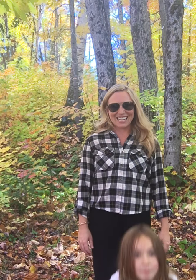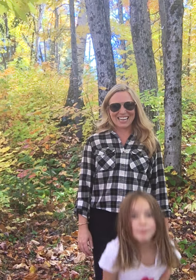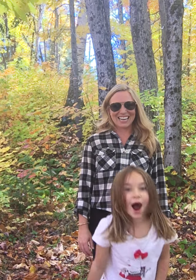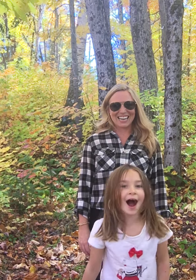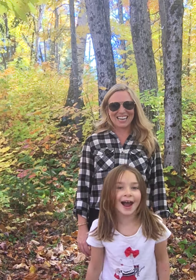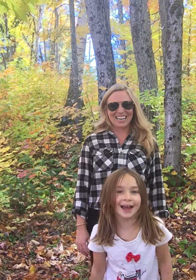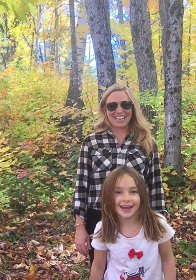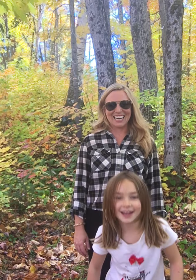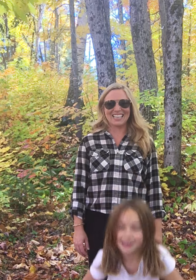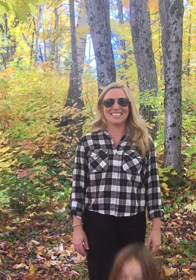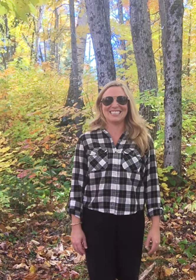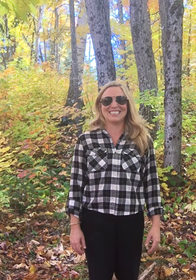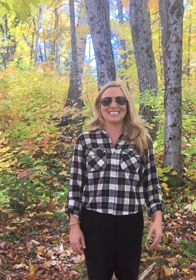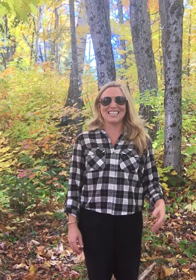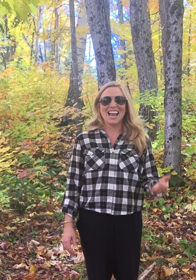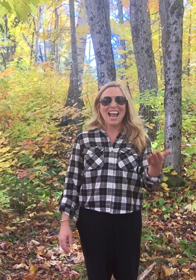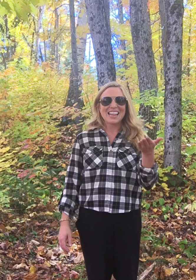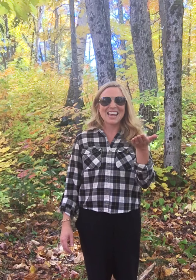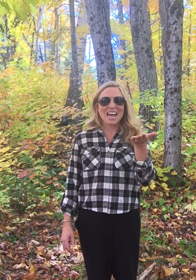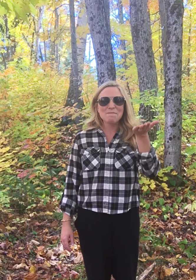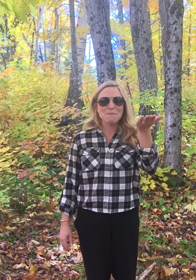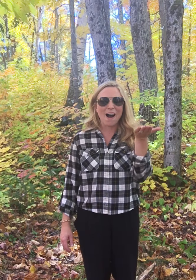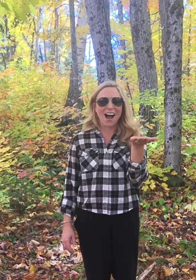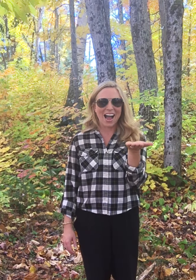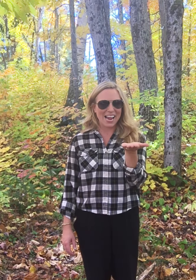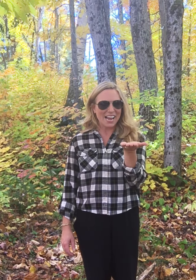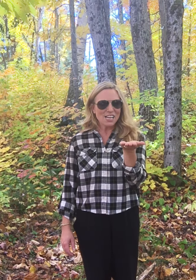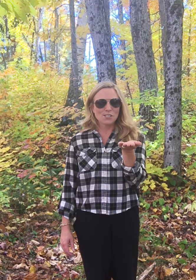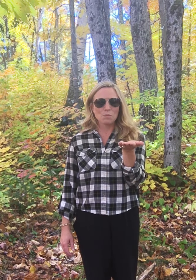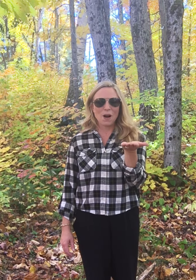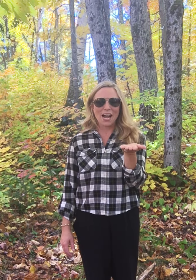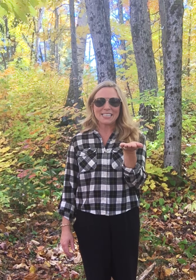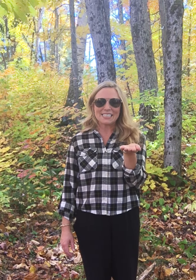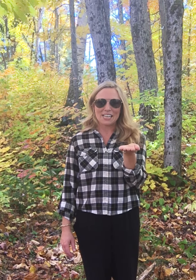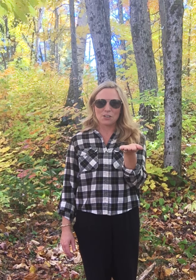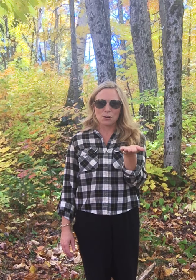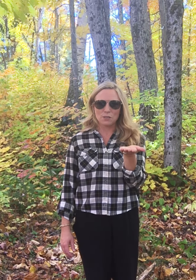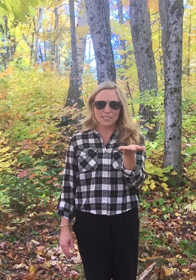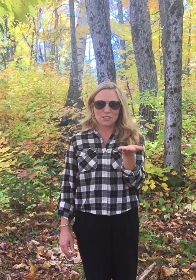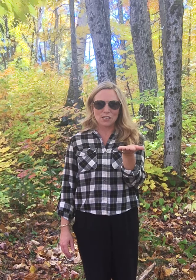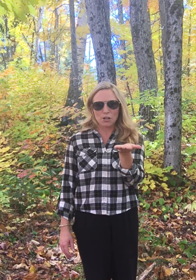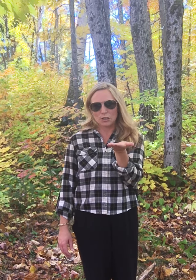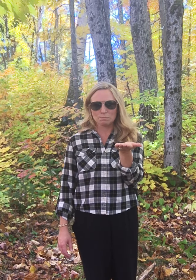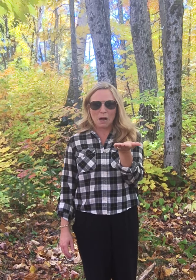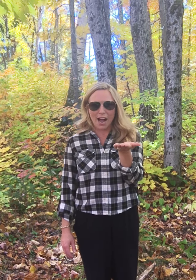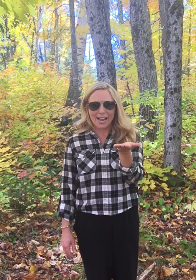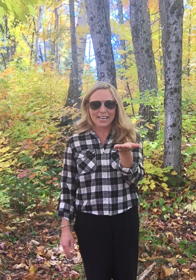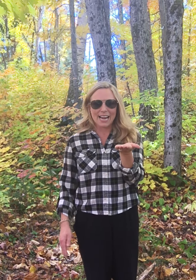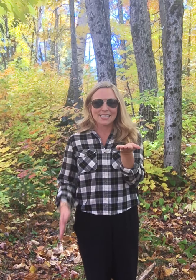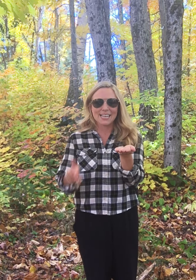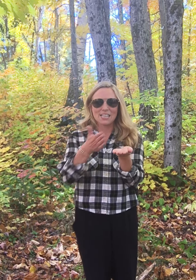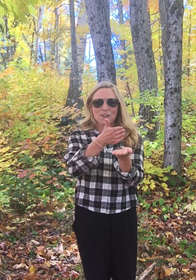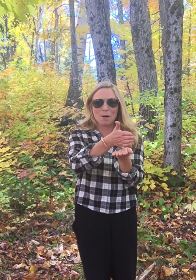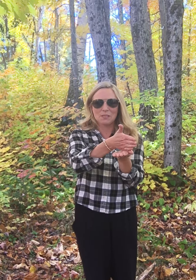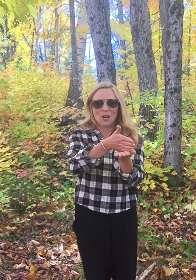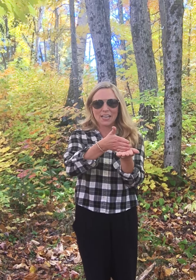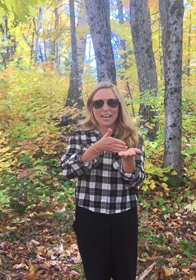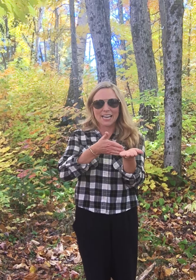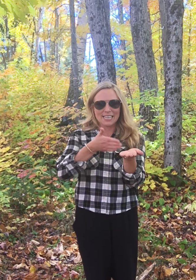Pie. Then pie. So pie is like you're holding your little pie I guess and then you come along and cut it